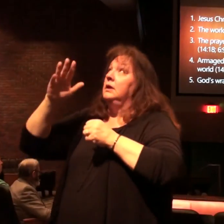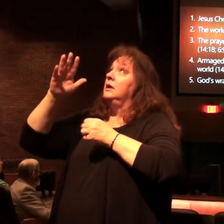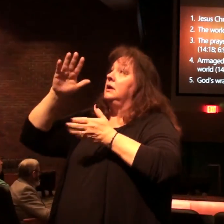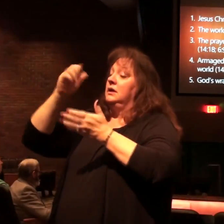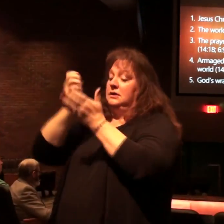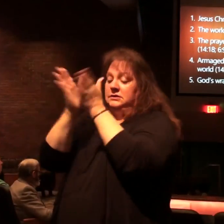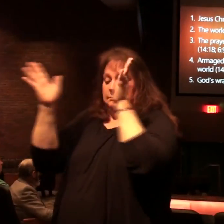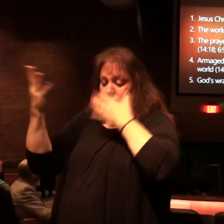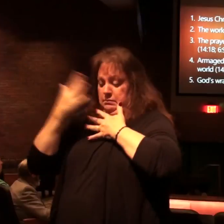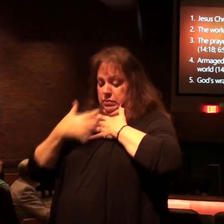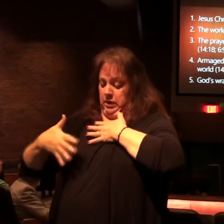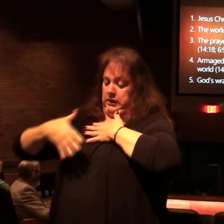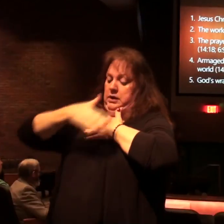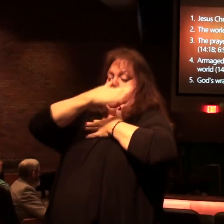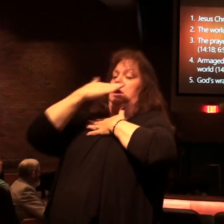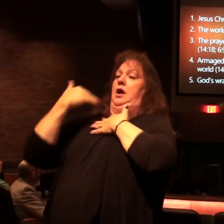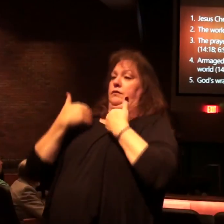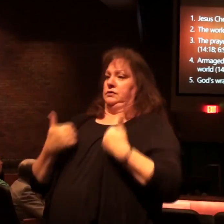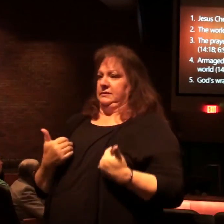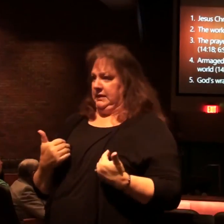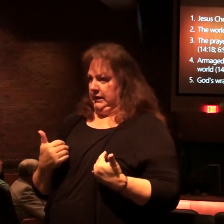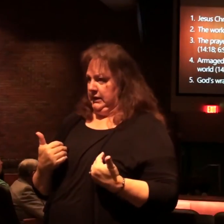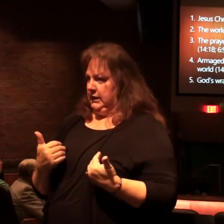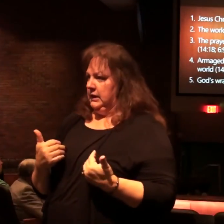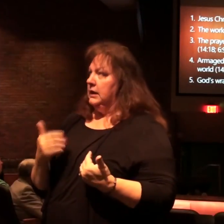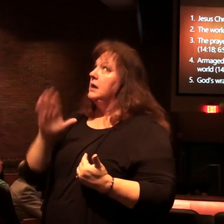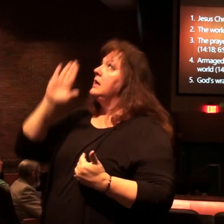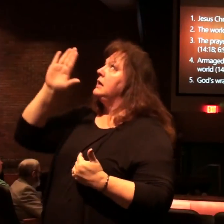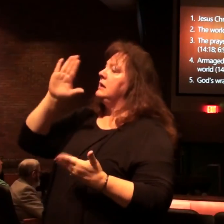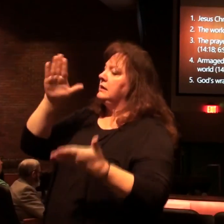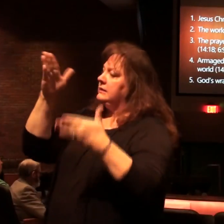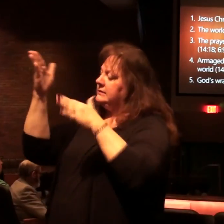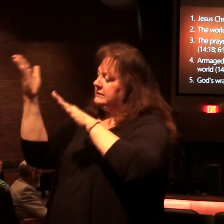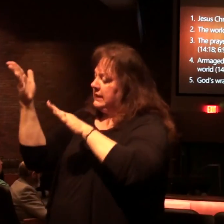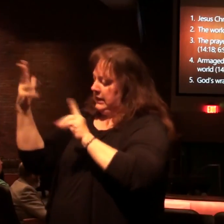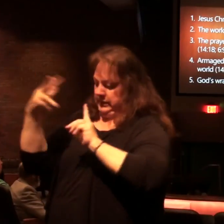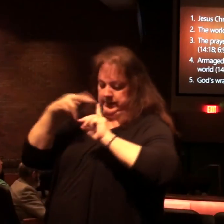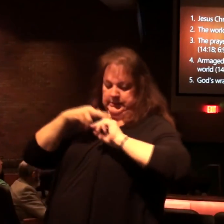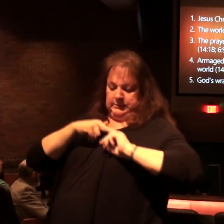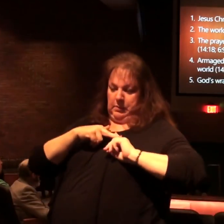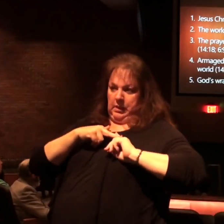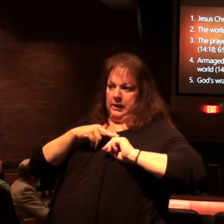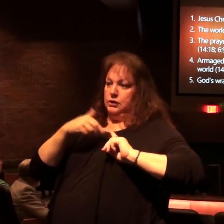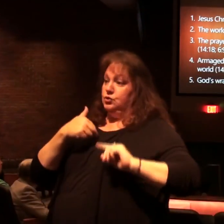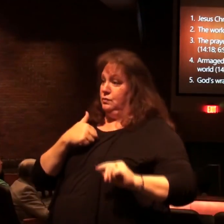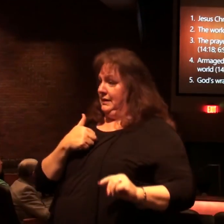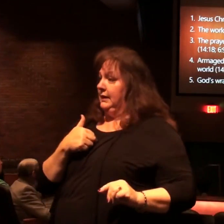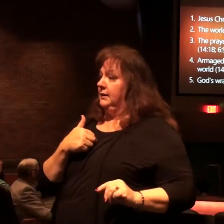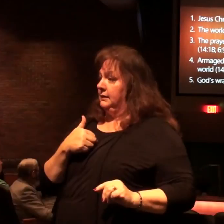the death of Christ, so to speak. Having His death credited to your account.